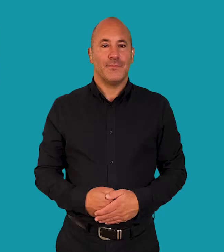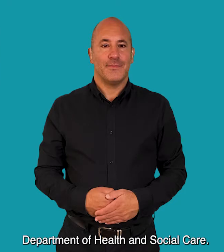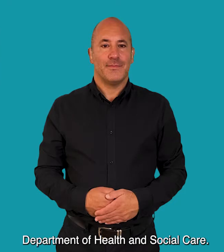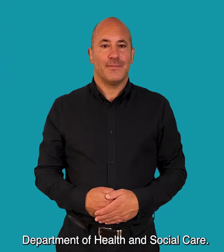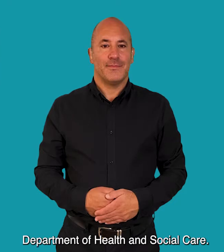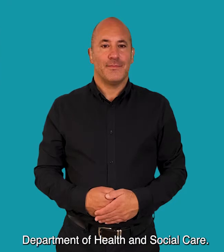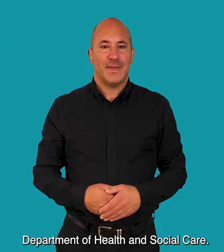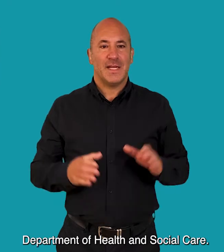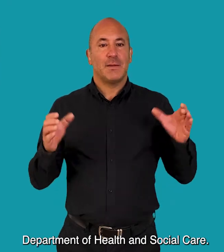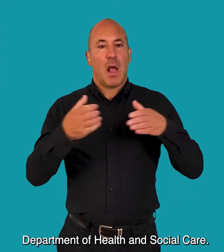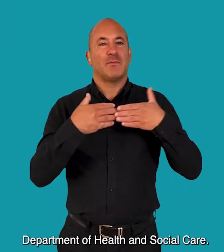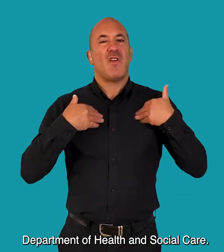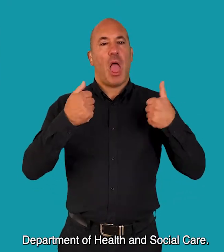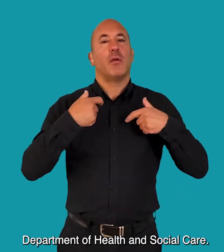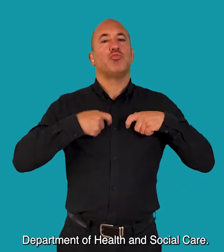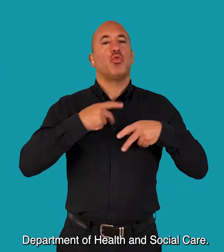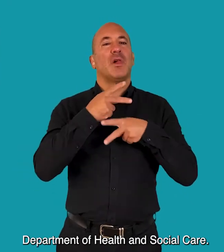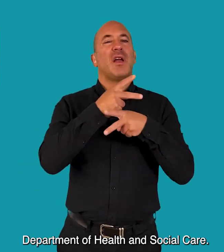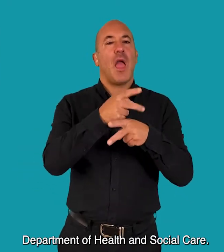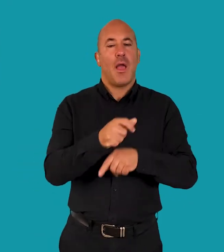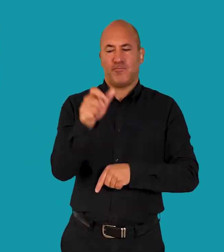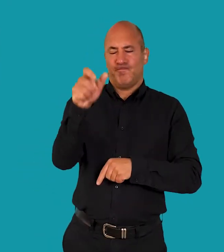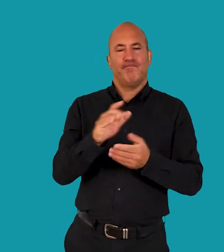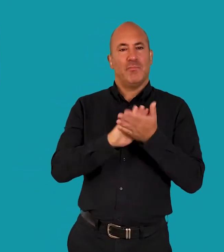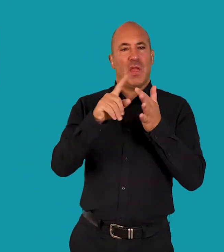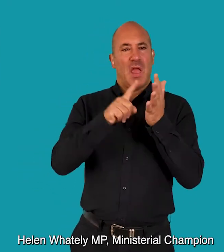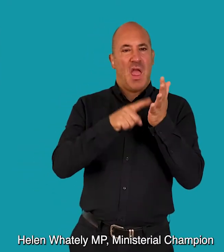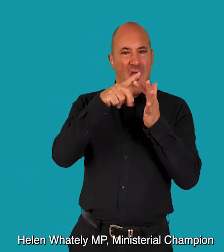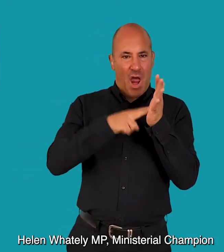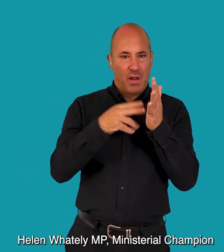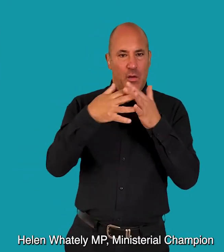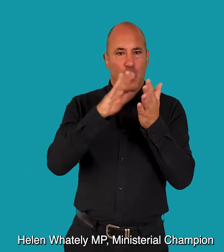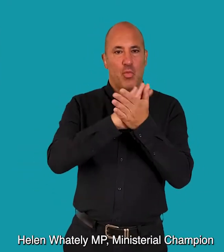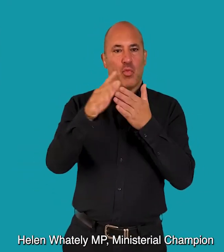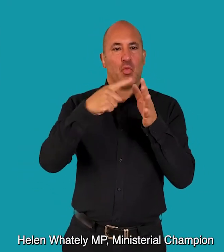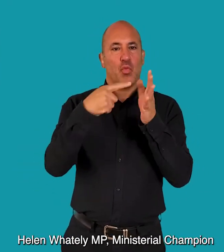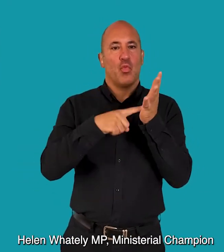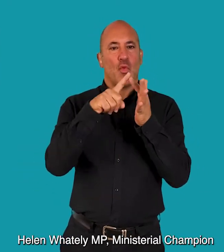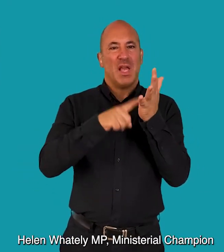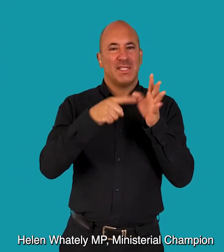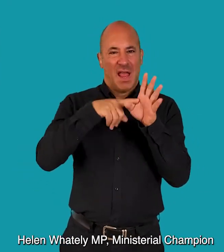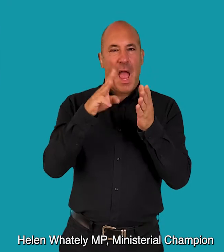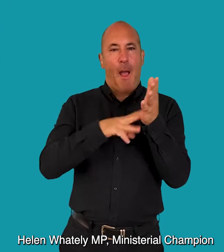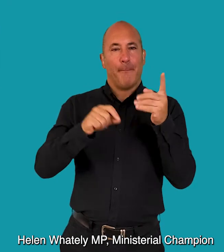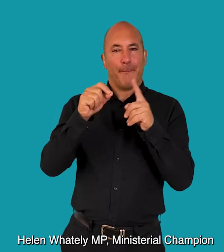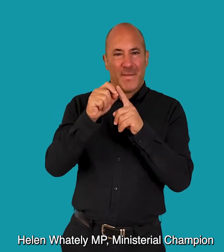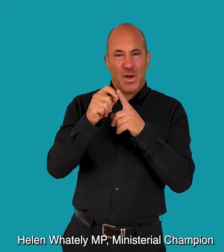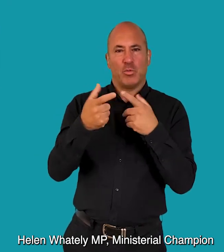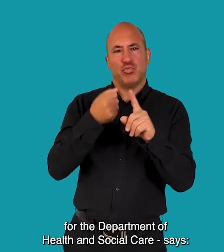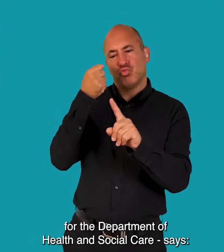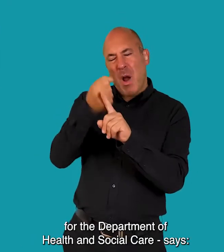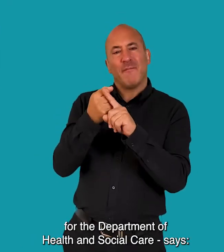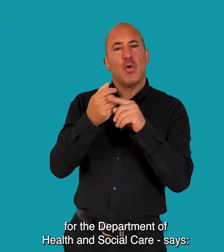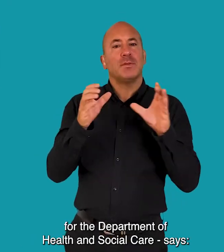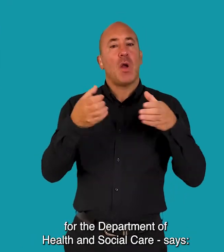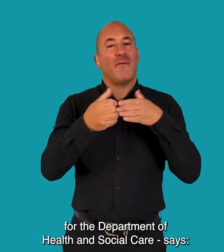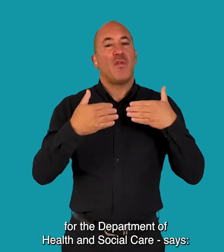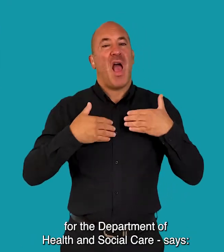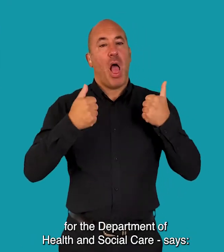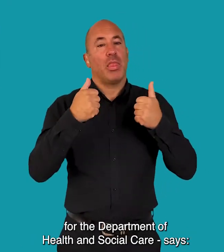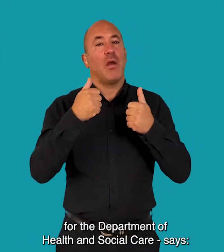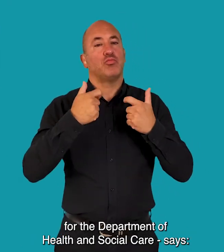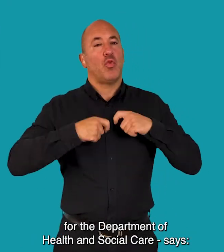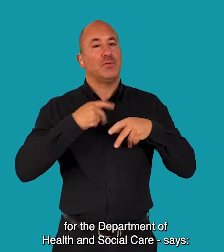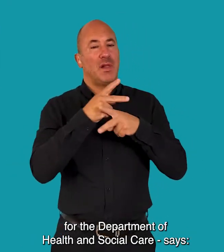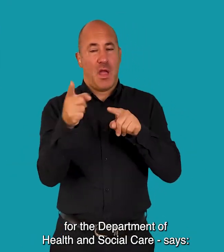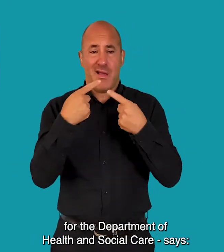Department of Health and Social Care Helen Waitley MP, Ministerial Champion for the Department of Health